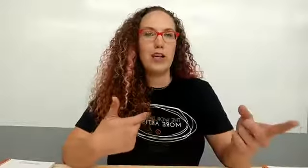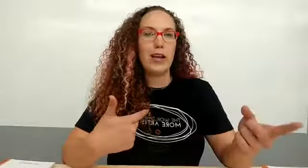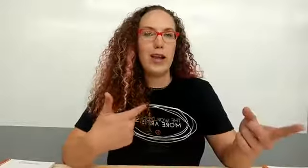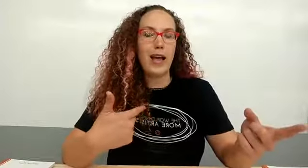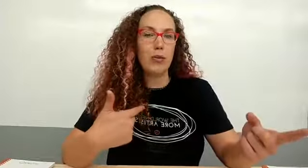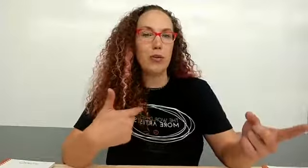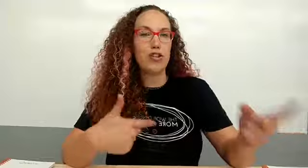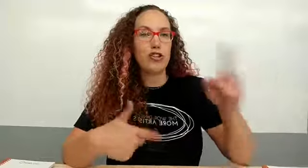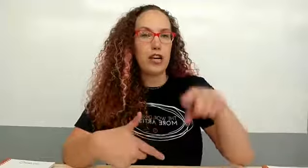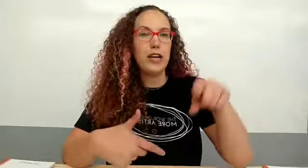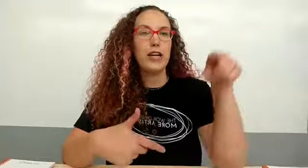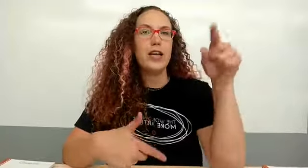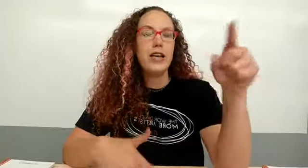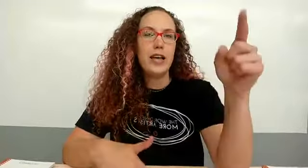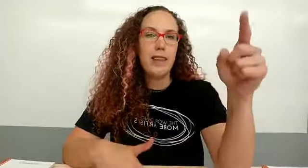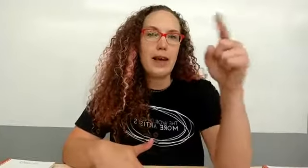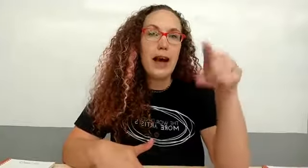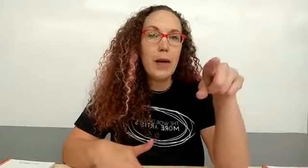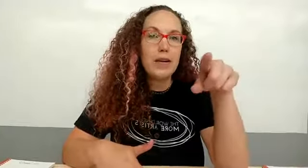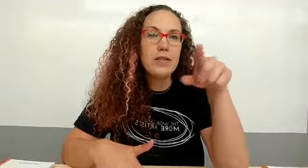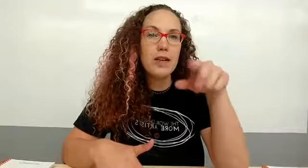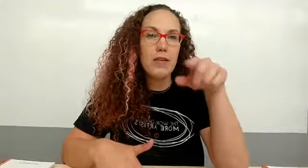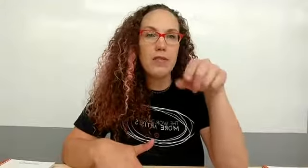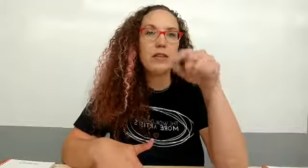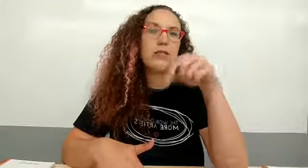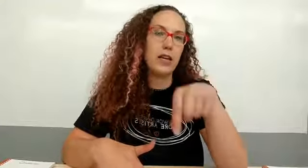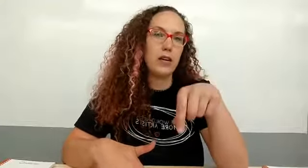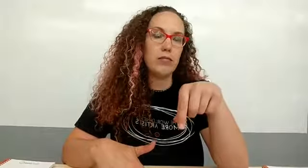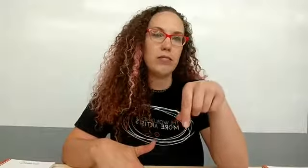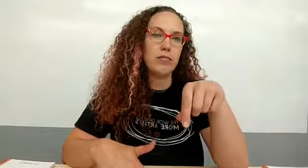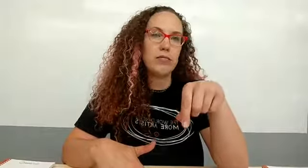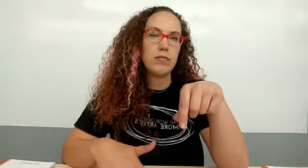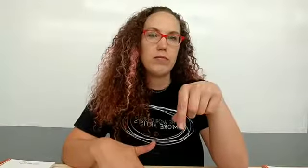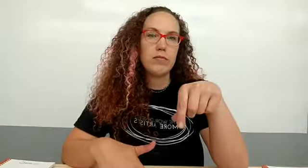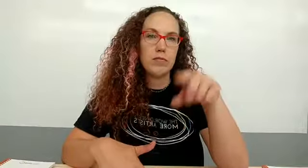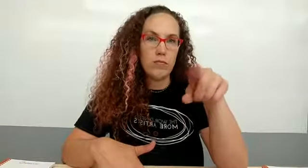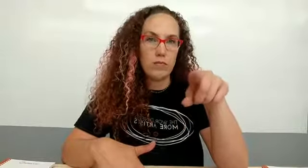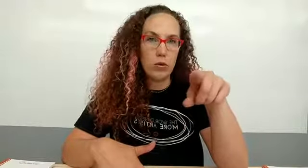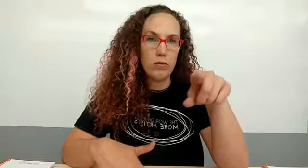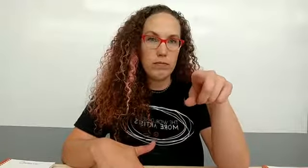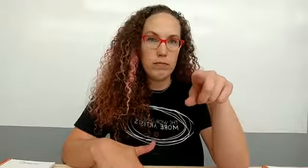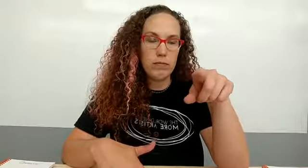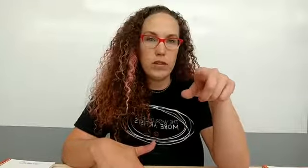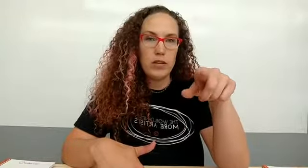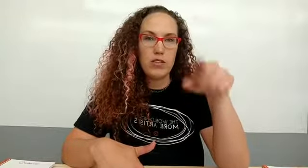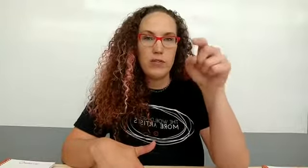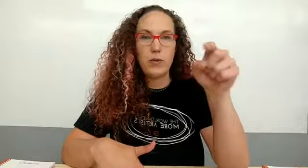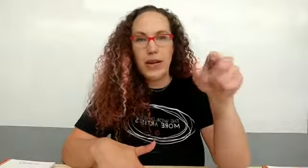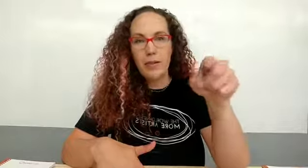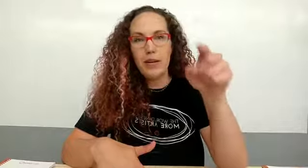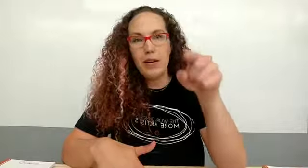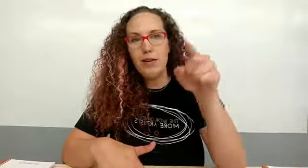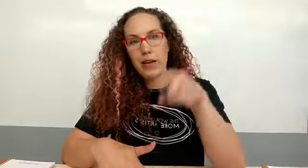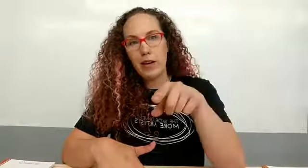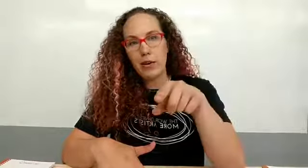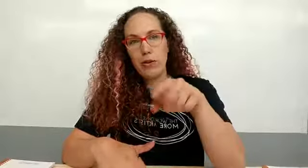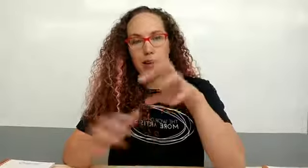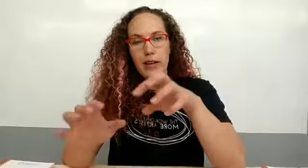and i will share it in the comments of this video cool so if you comment on the video like